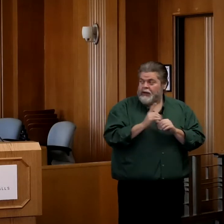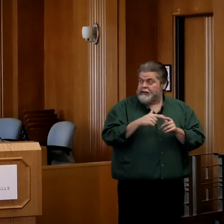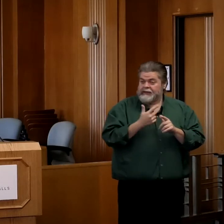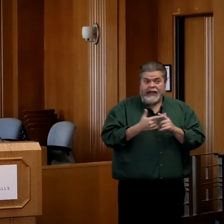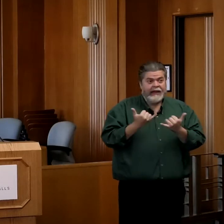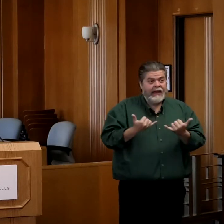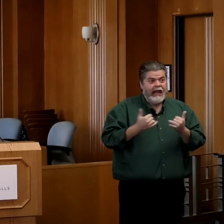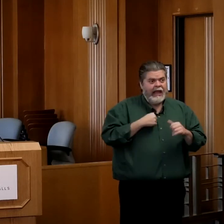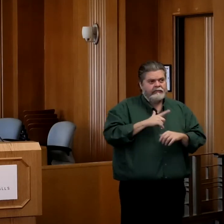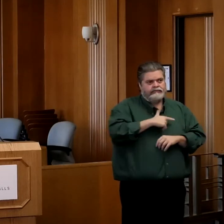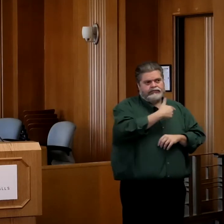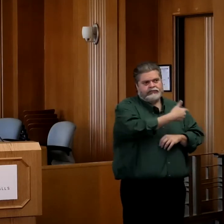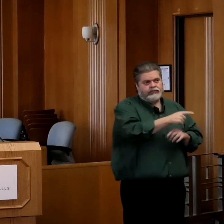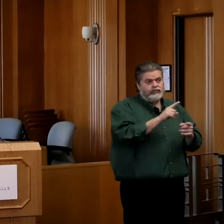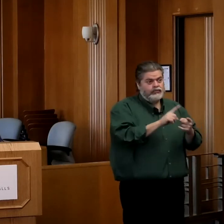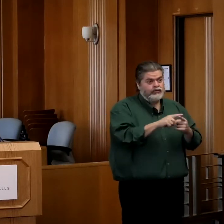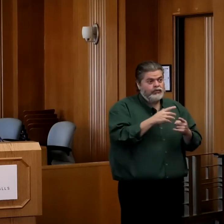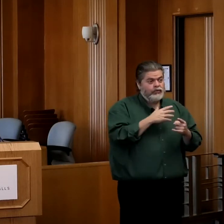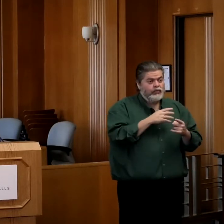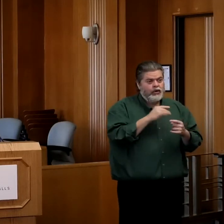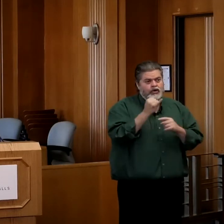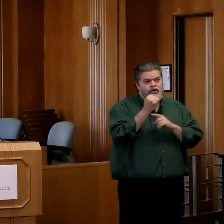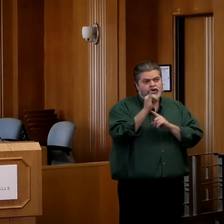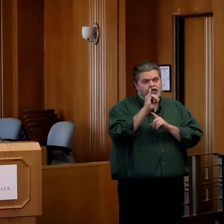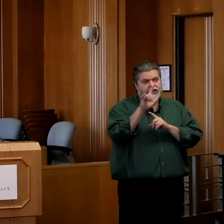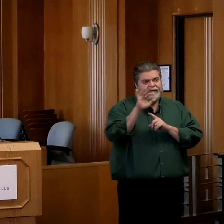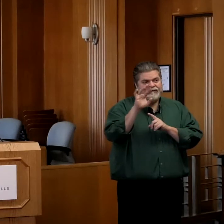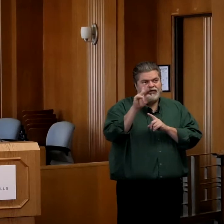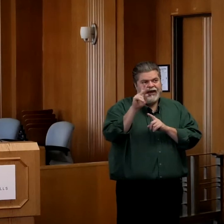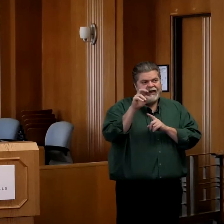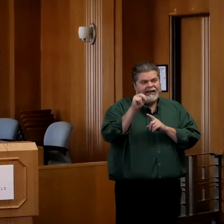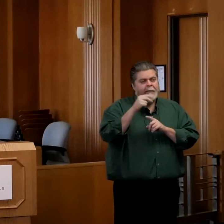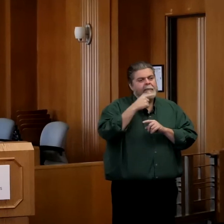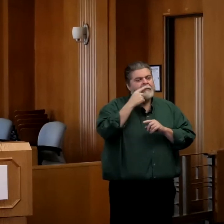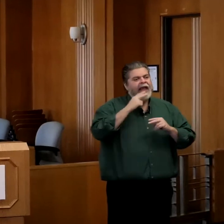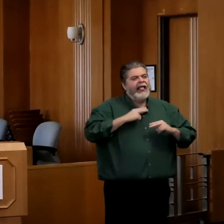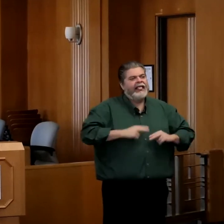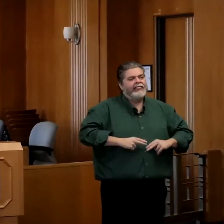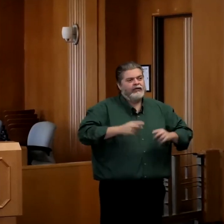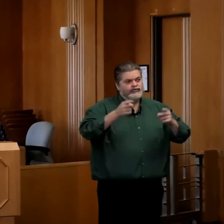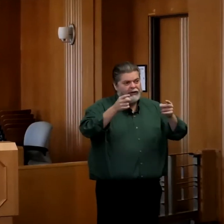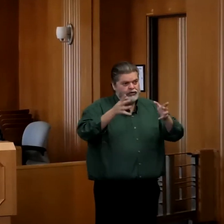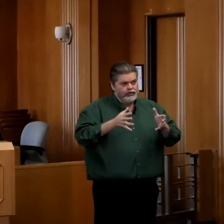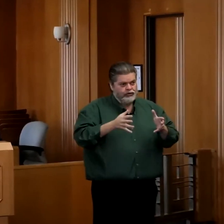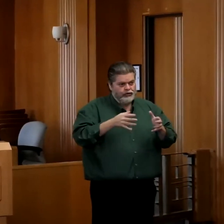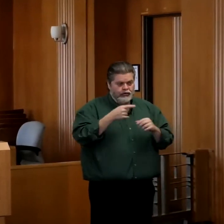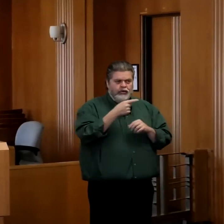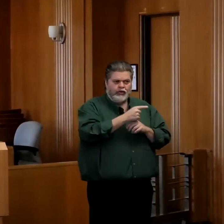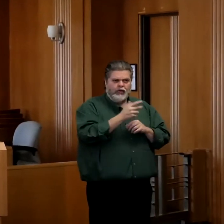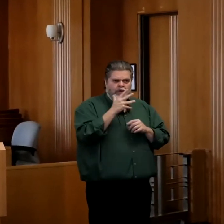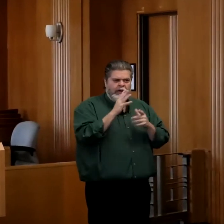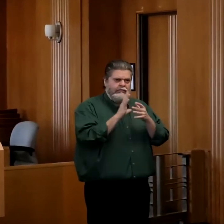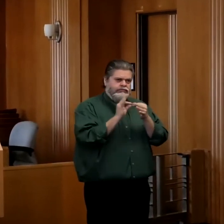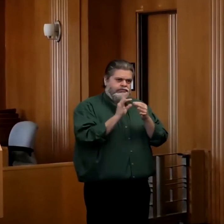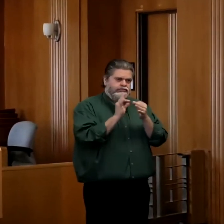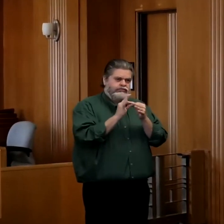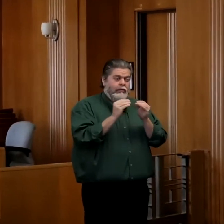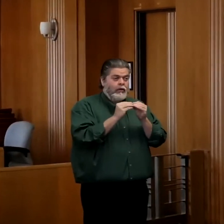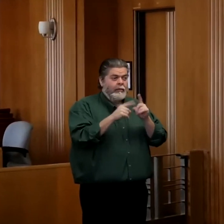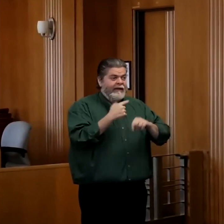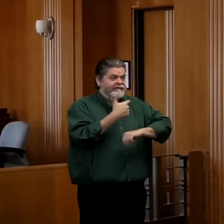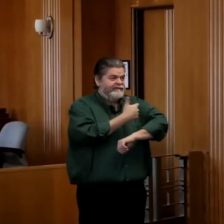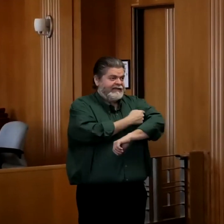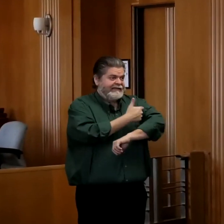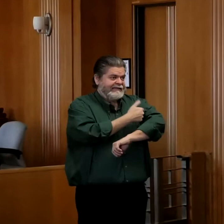that, I'm going to turn over my time, the rest of my time to Jill Franken, Jill's our public health director. And she's going to talk a little bit about the vaccine and some of the